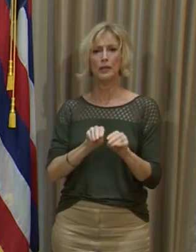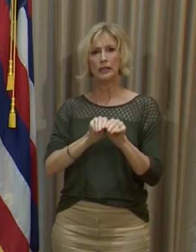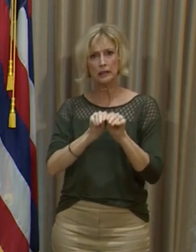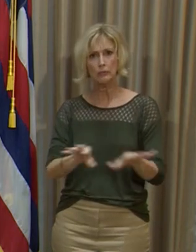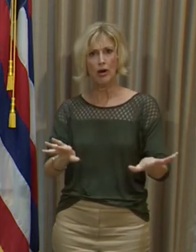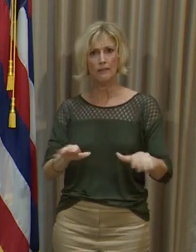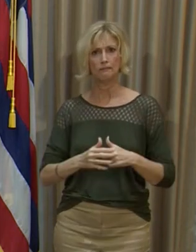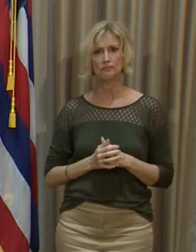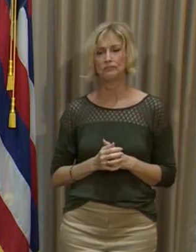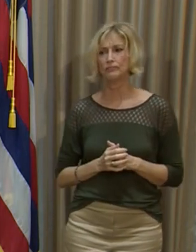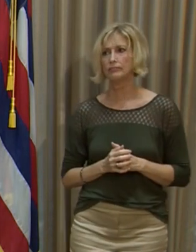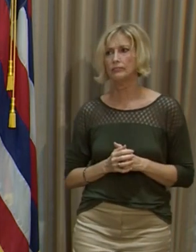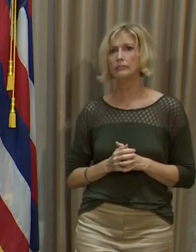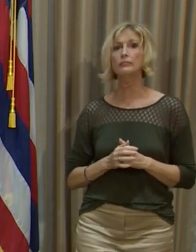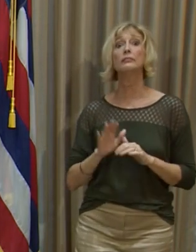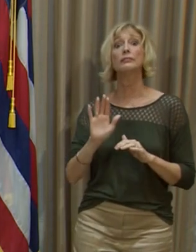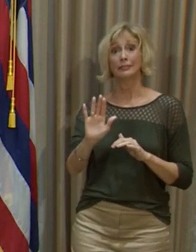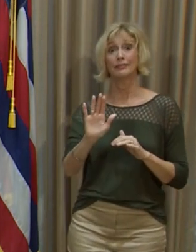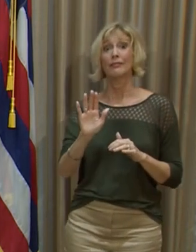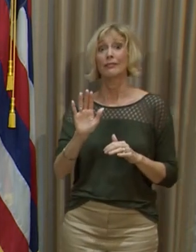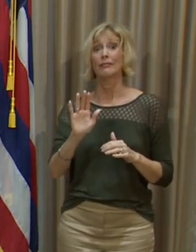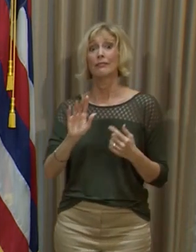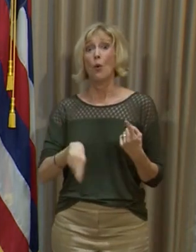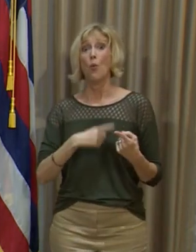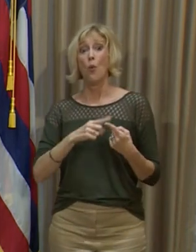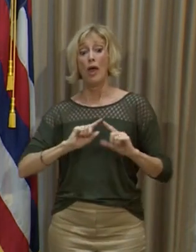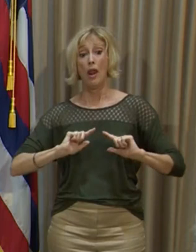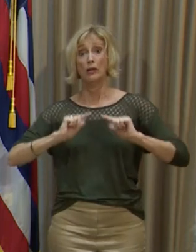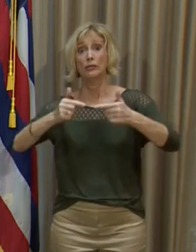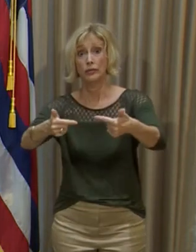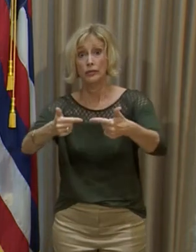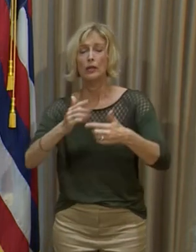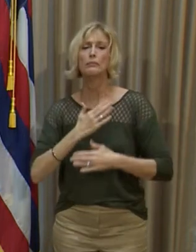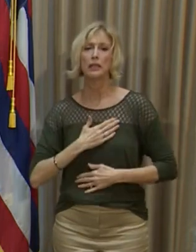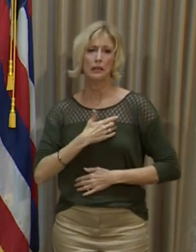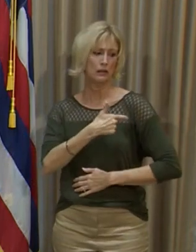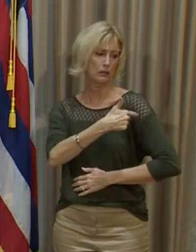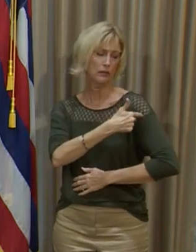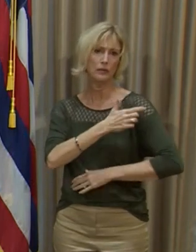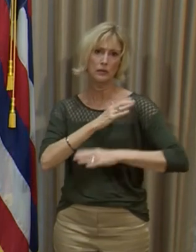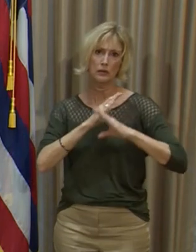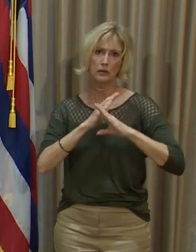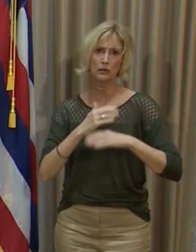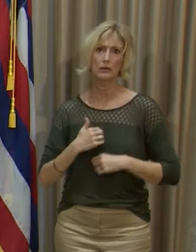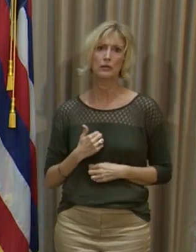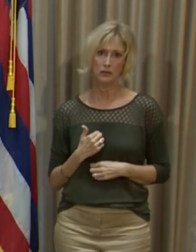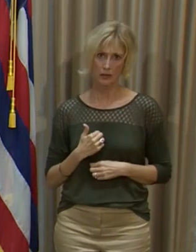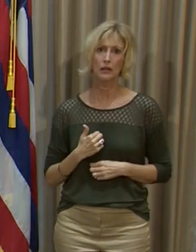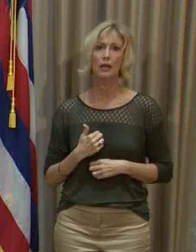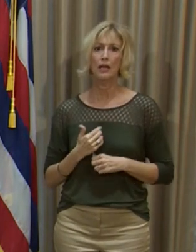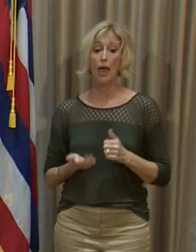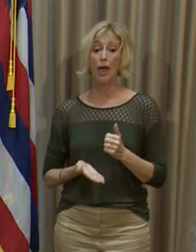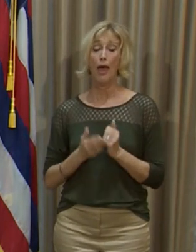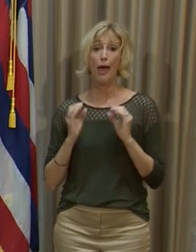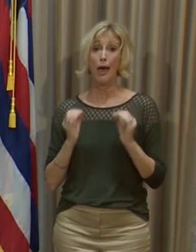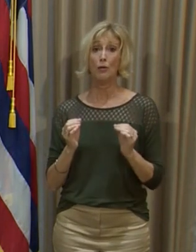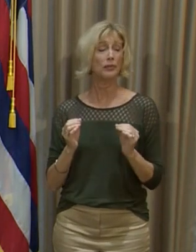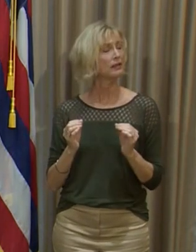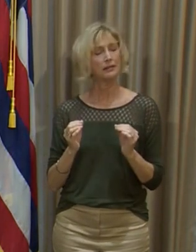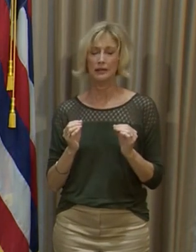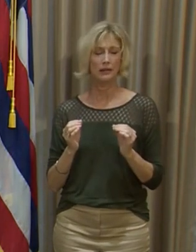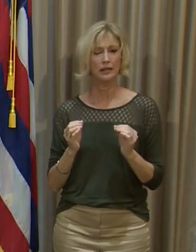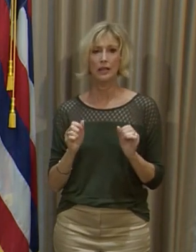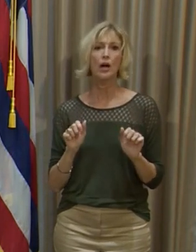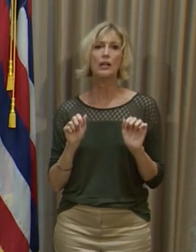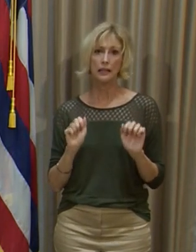And then finally, get vaccinated when it's your turn. We are not helpless in fighting this variant or